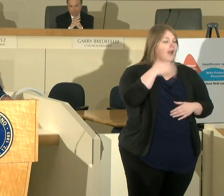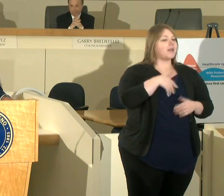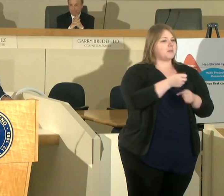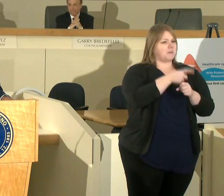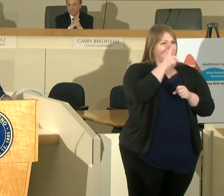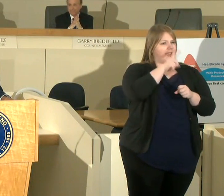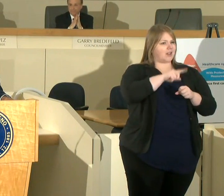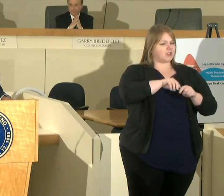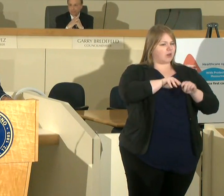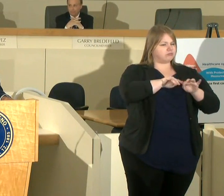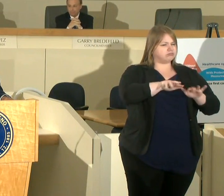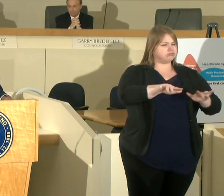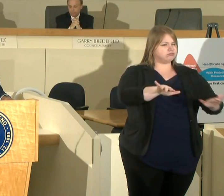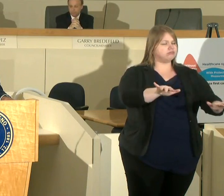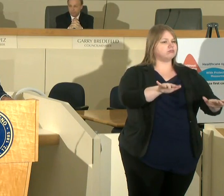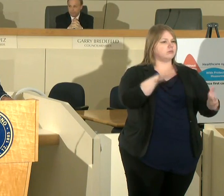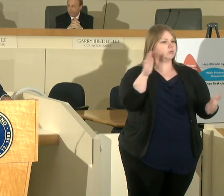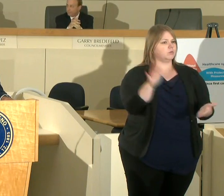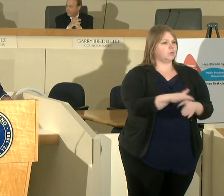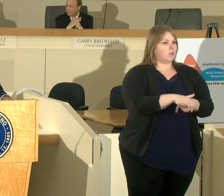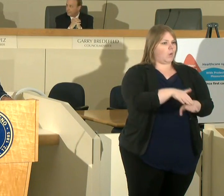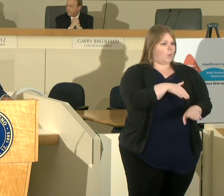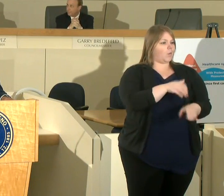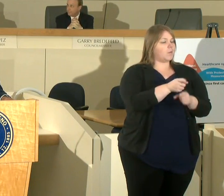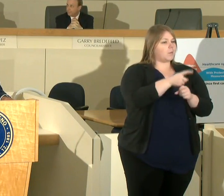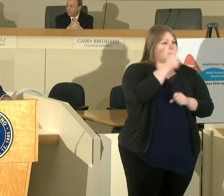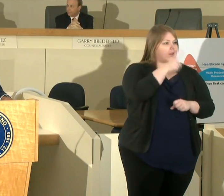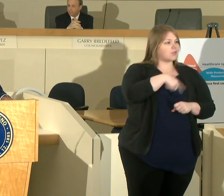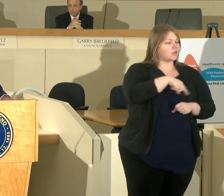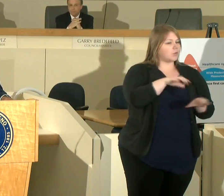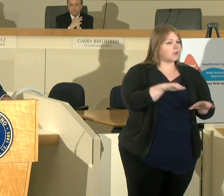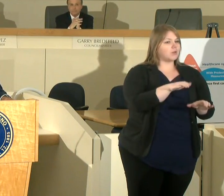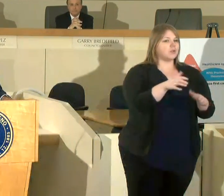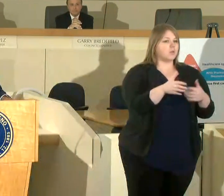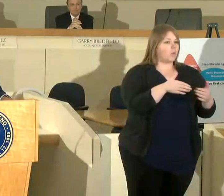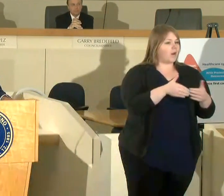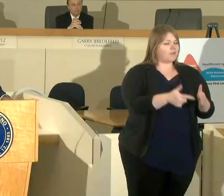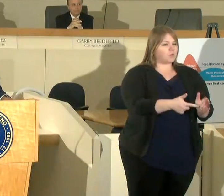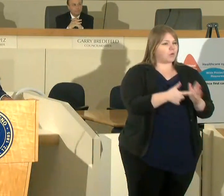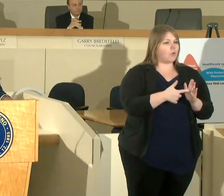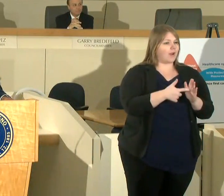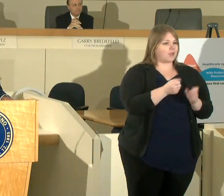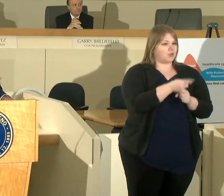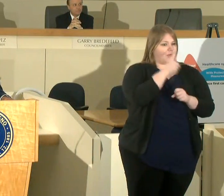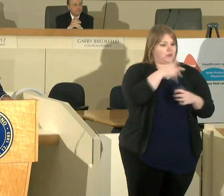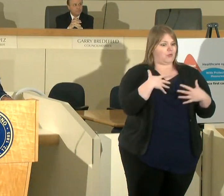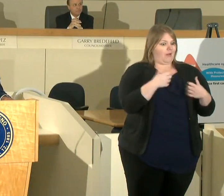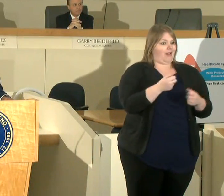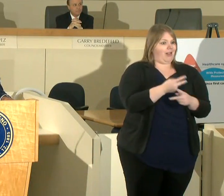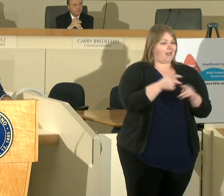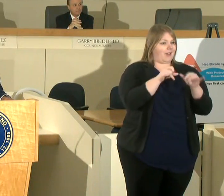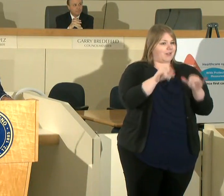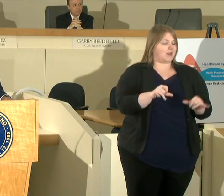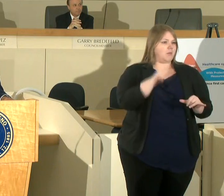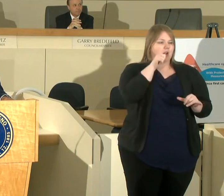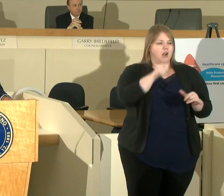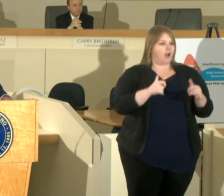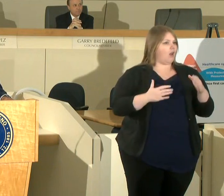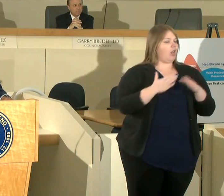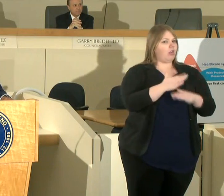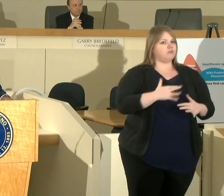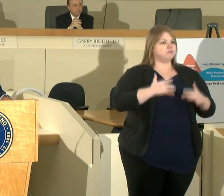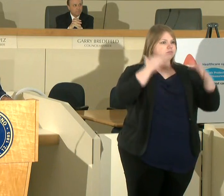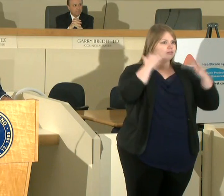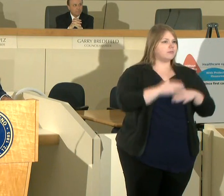infection and to do what's necessary to avoid overwhelming the health care capacity of our system our governor has saying